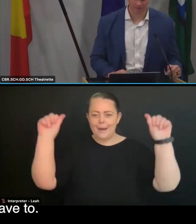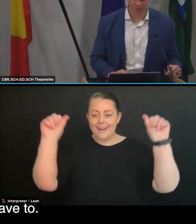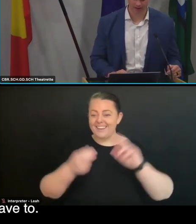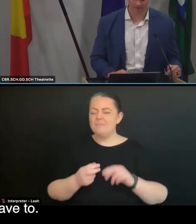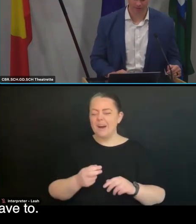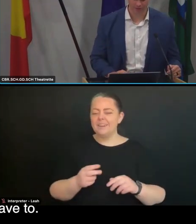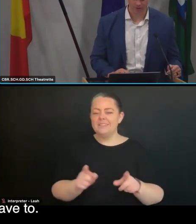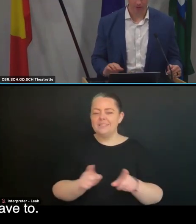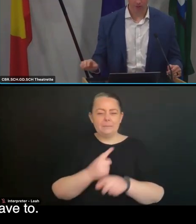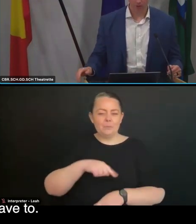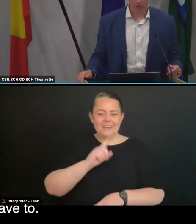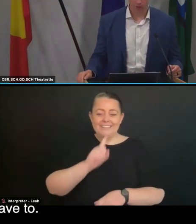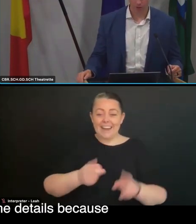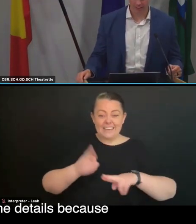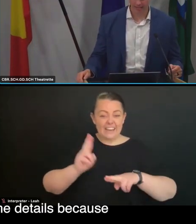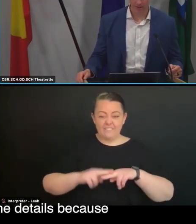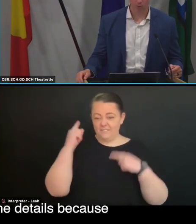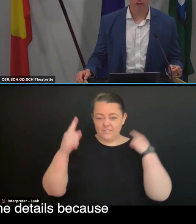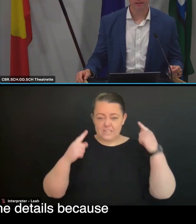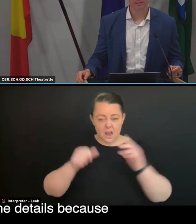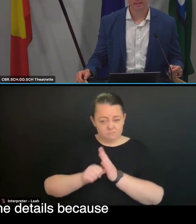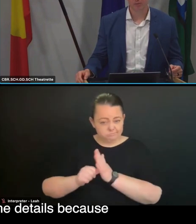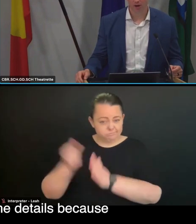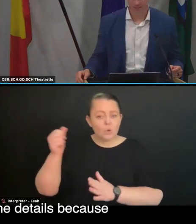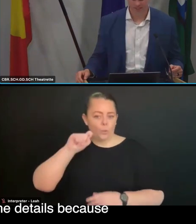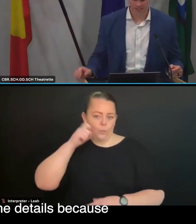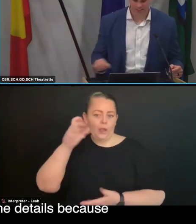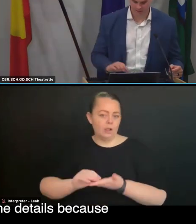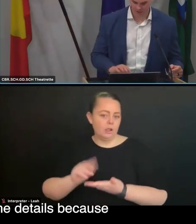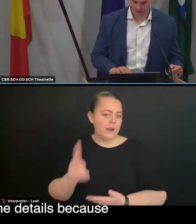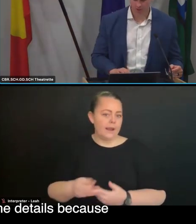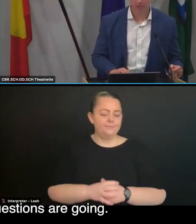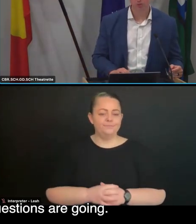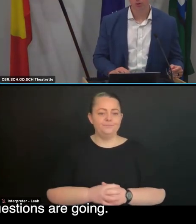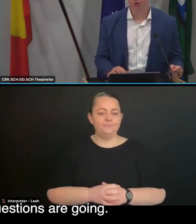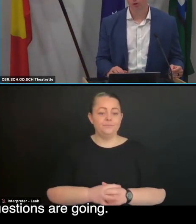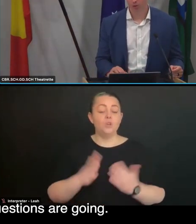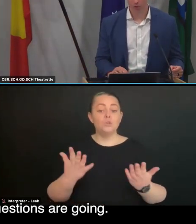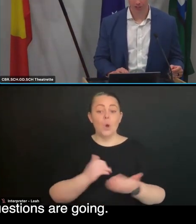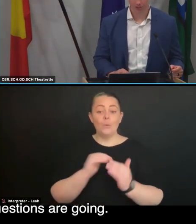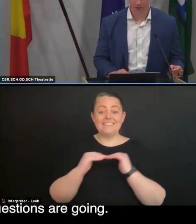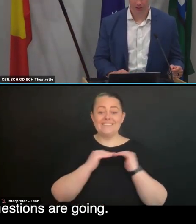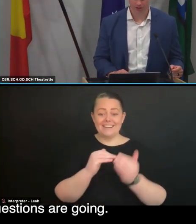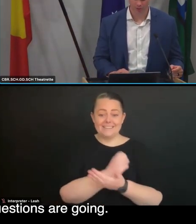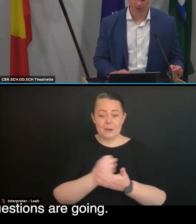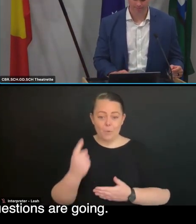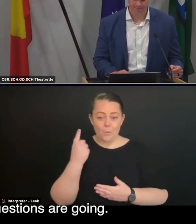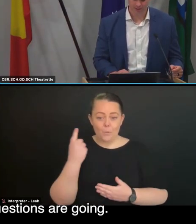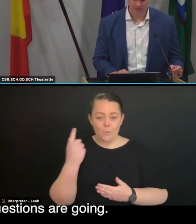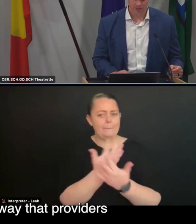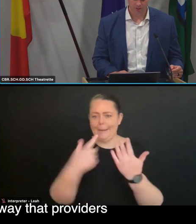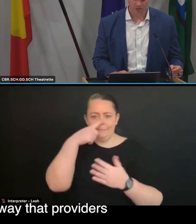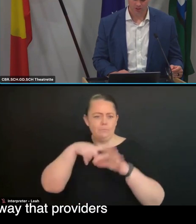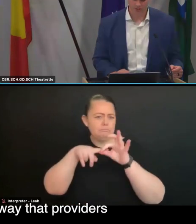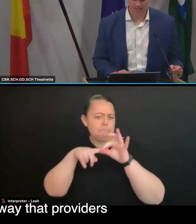if we have to. So standard one, let's get right into the details, because I know this is where a lot of your questions are going.